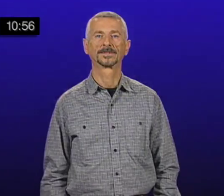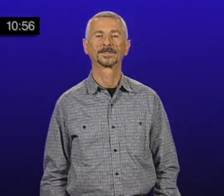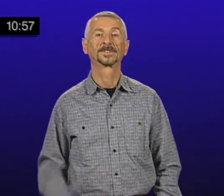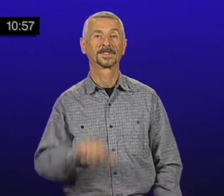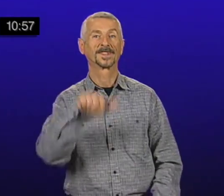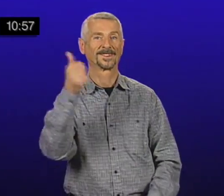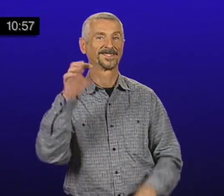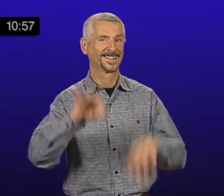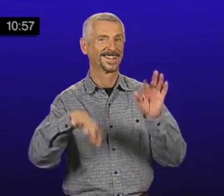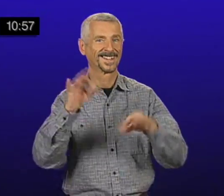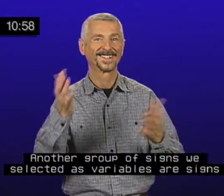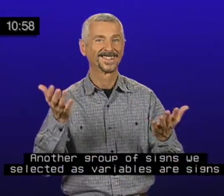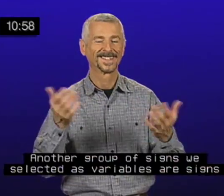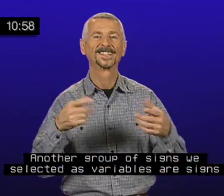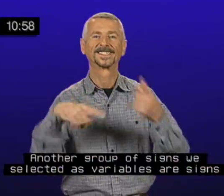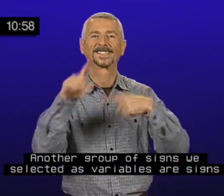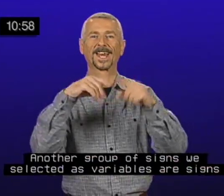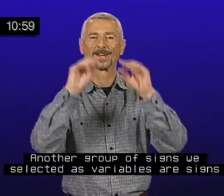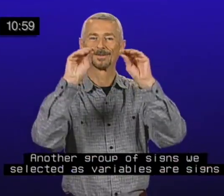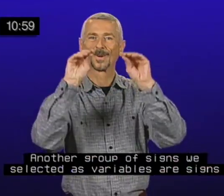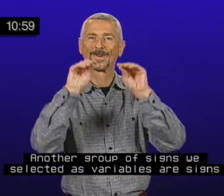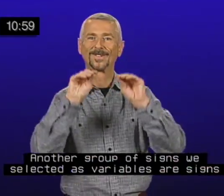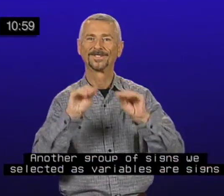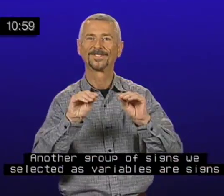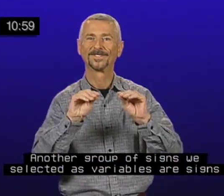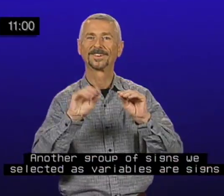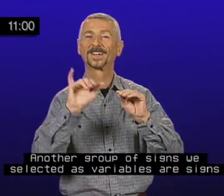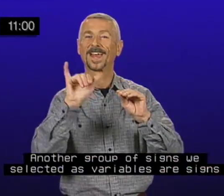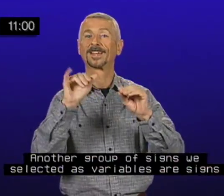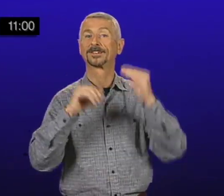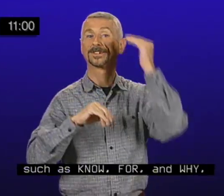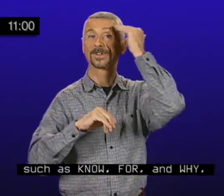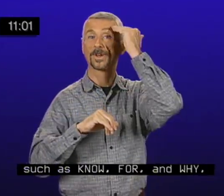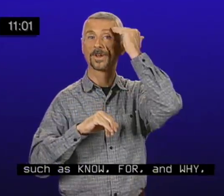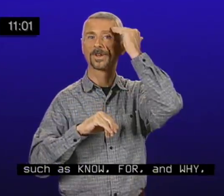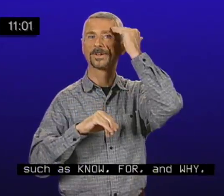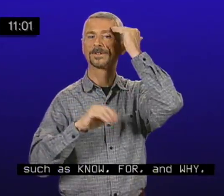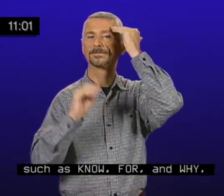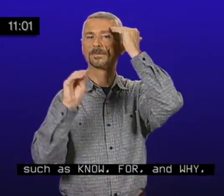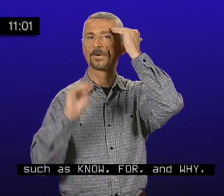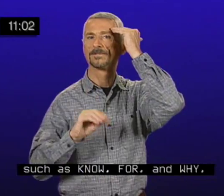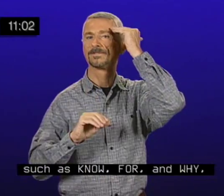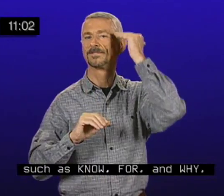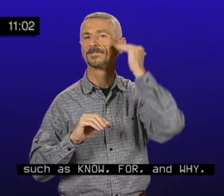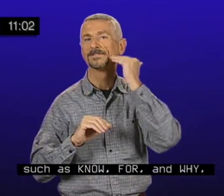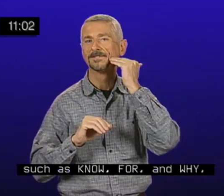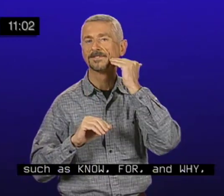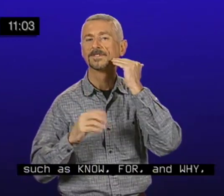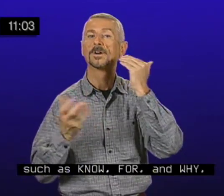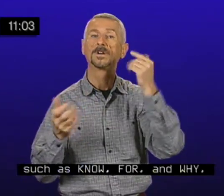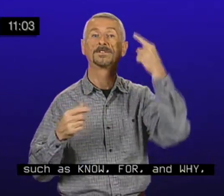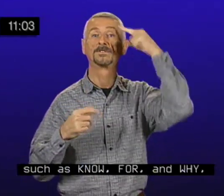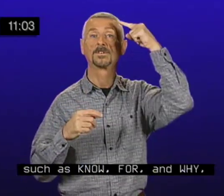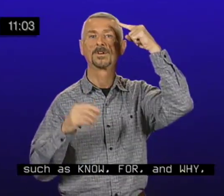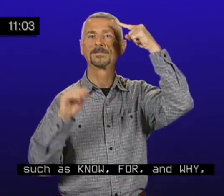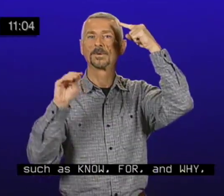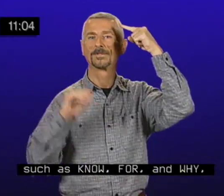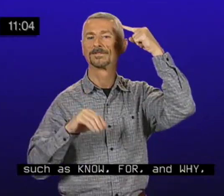Another group of signs we selected as variables are signs such as no, for, and why, whose